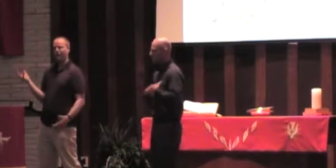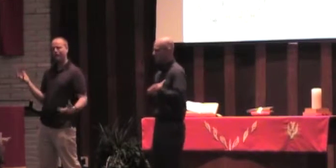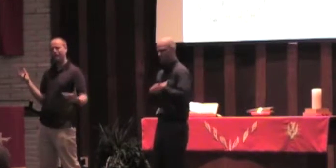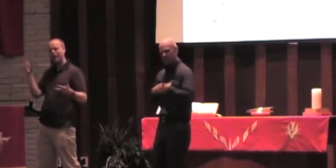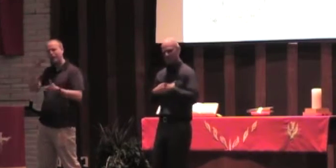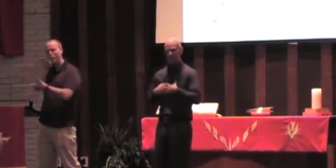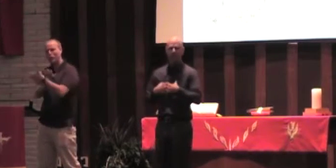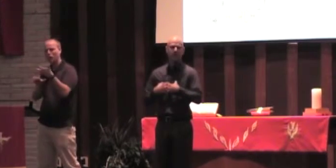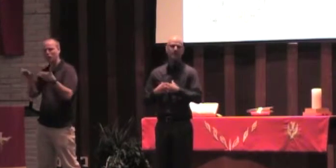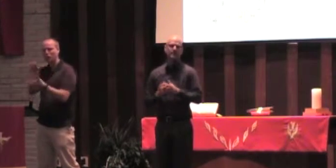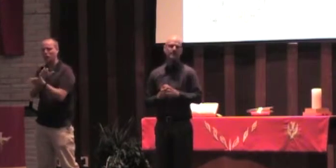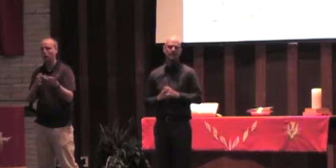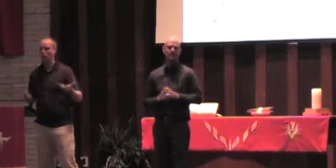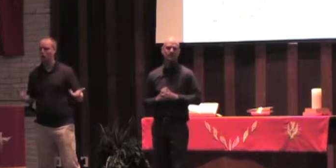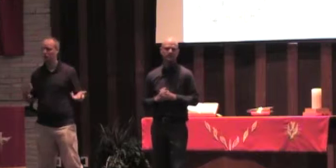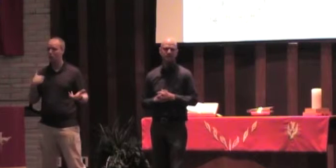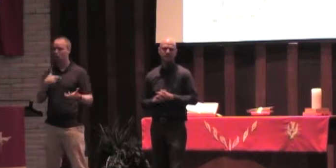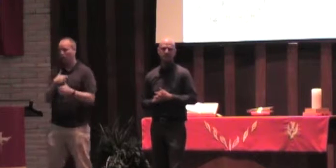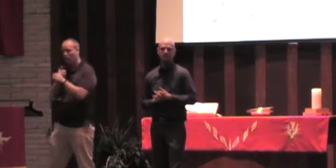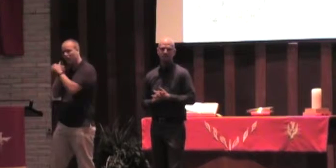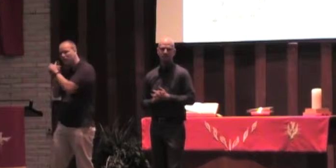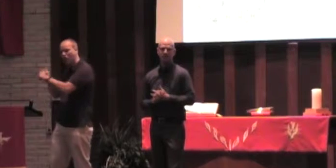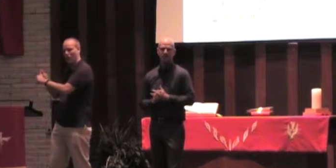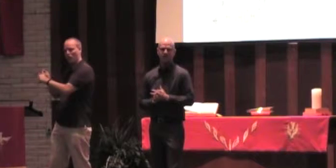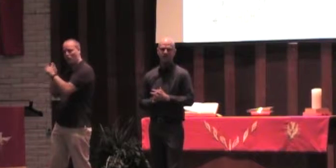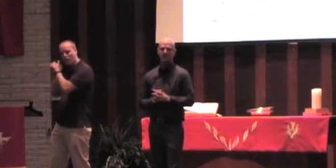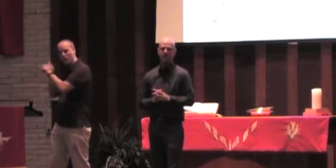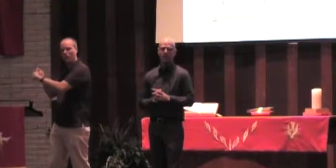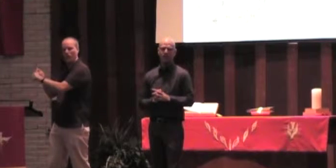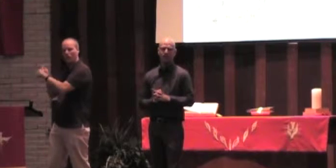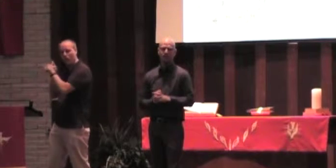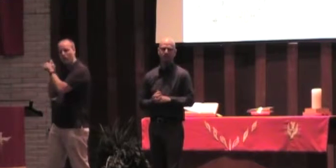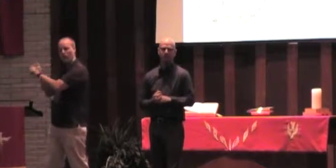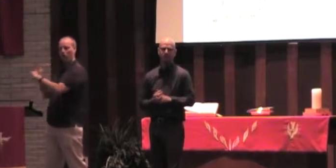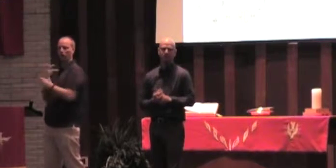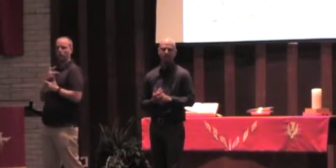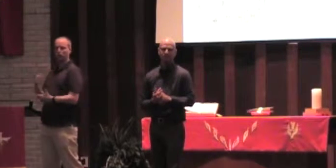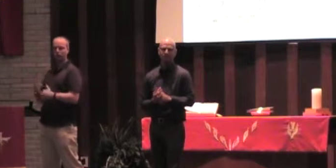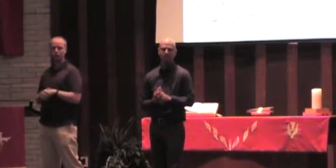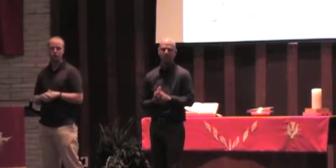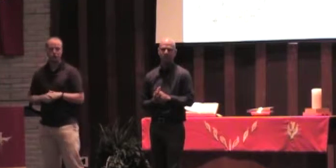And we are subservient ourselves in much the same way.